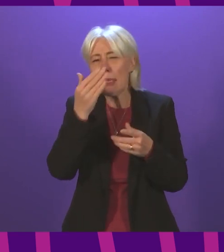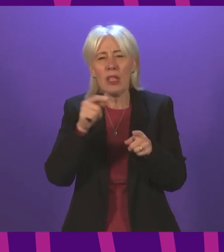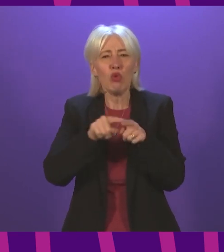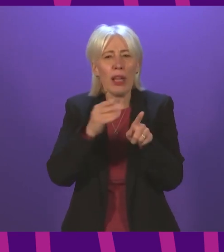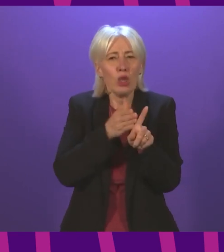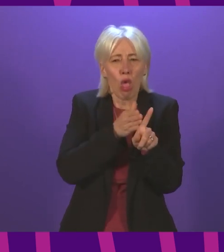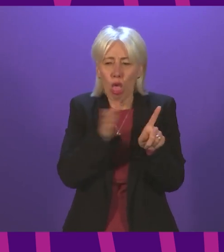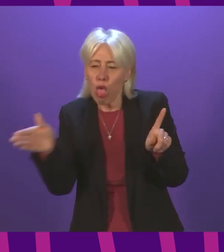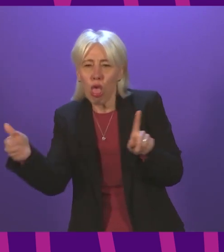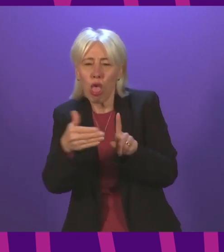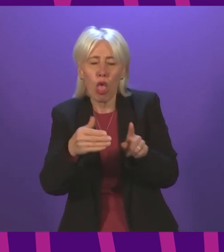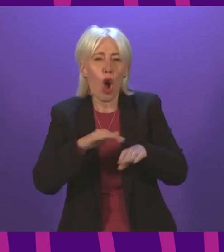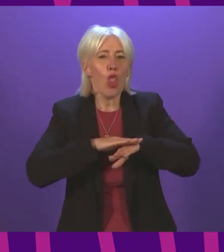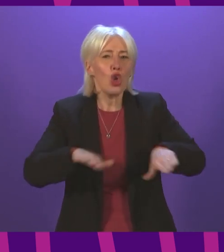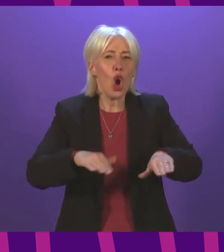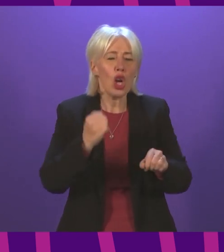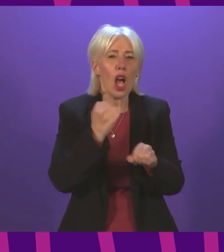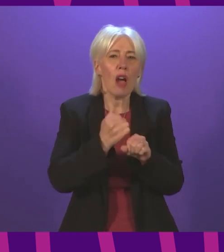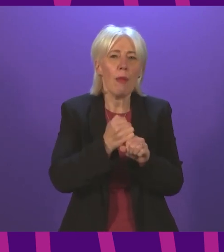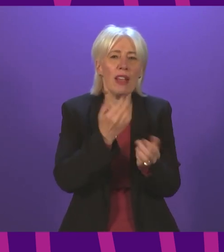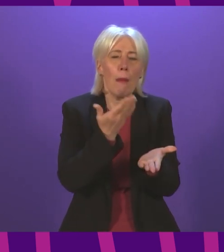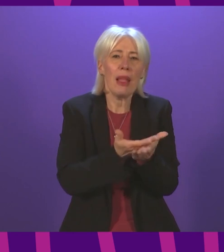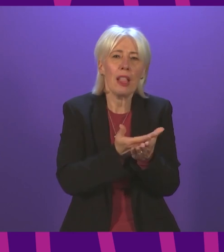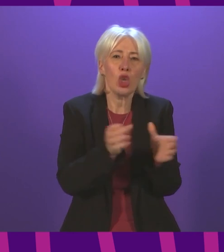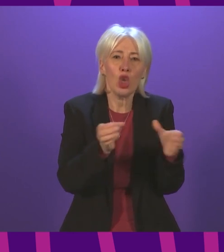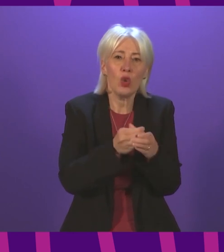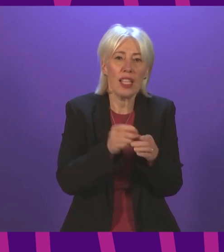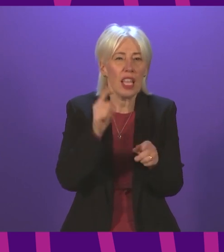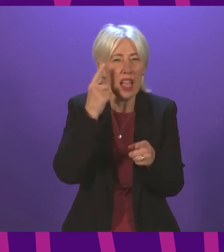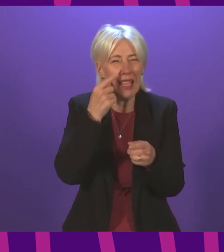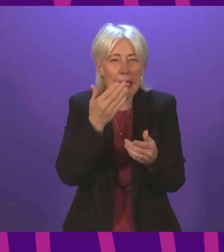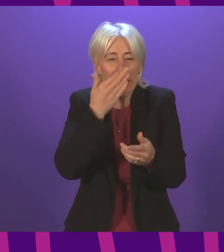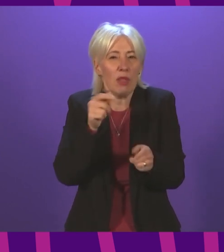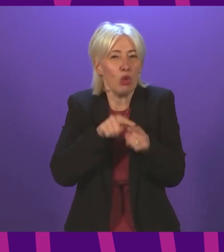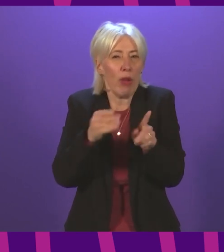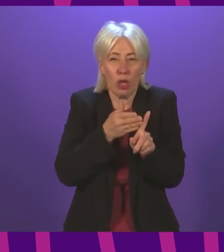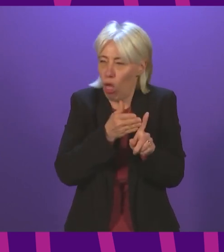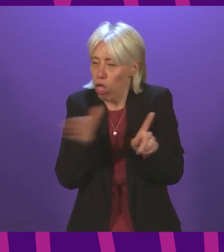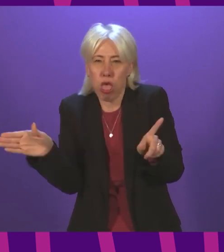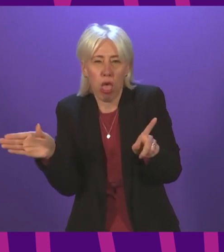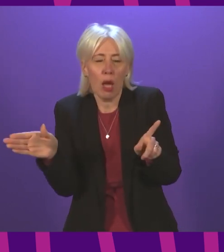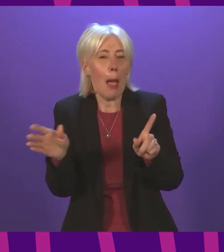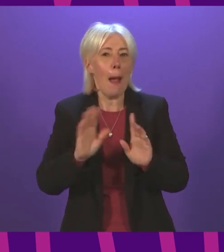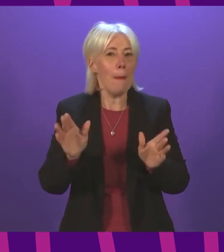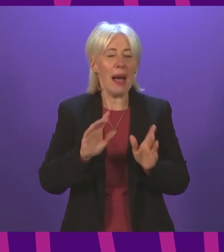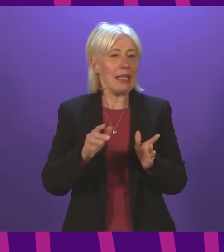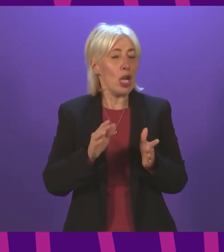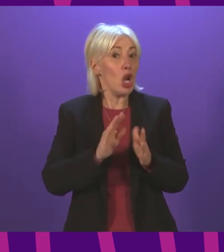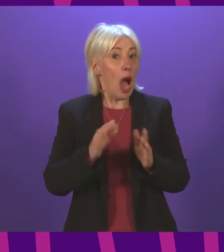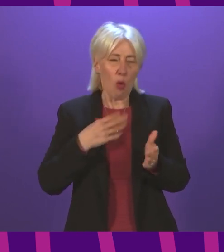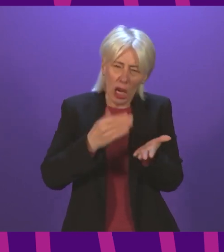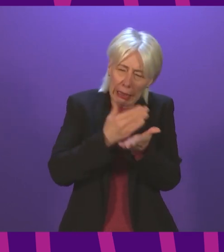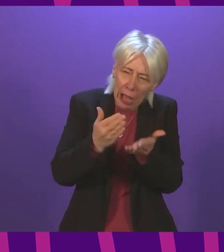non-governmental bills unit processes, which we all have to go through, which is a proposal consultation then a bill laid. And I seek